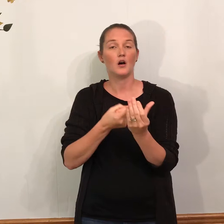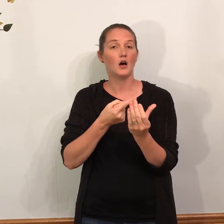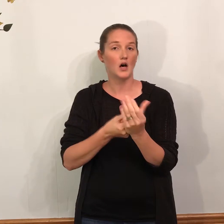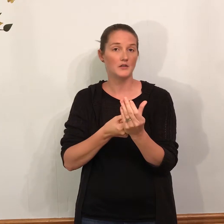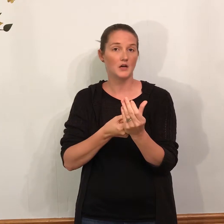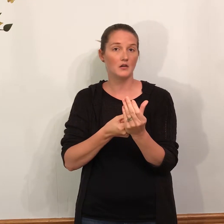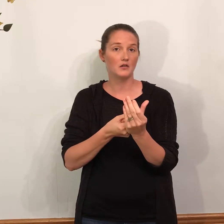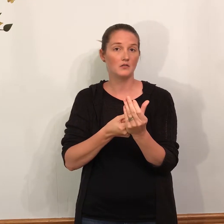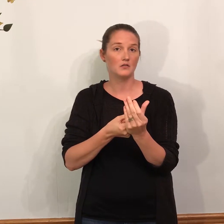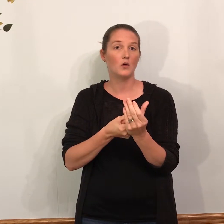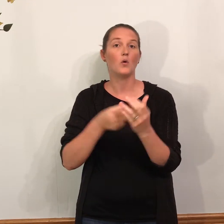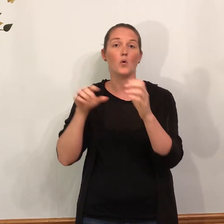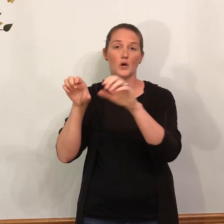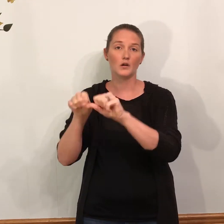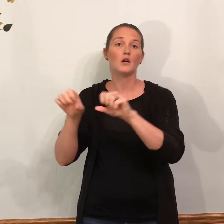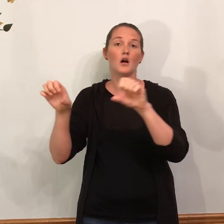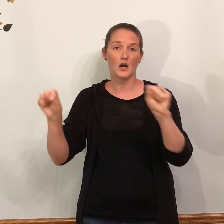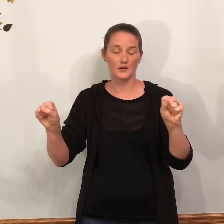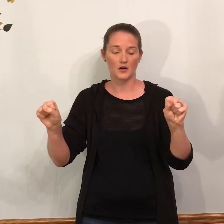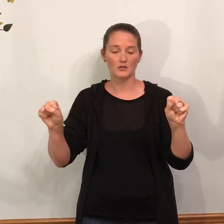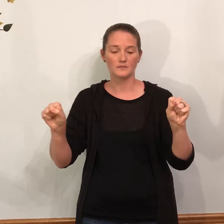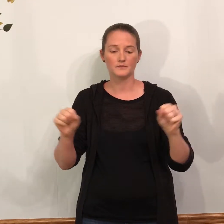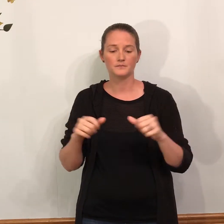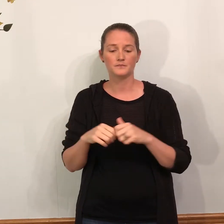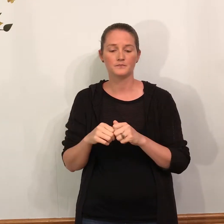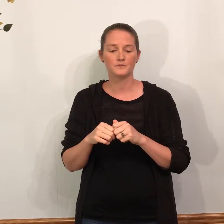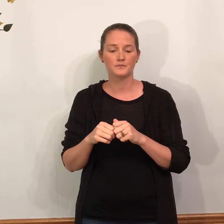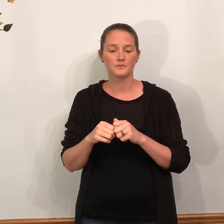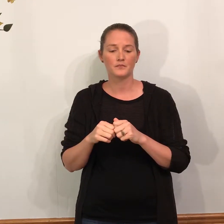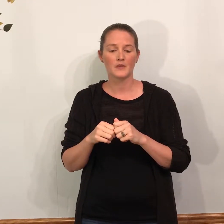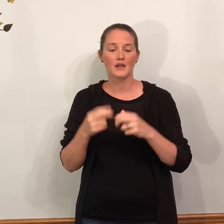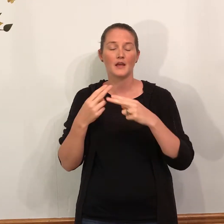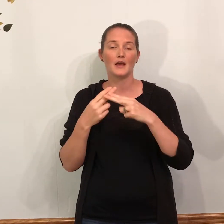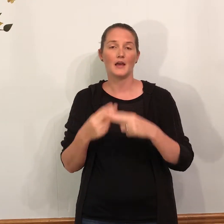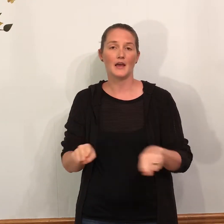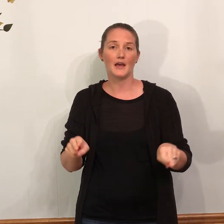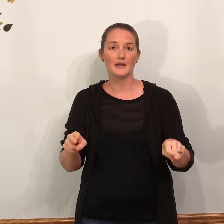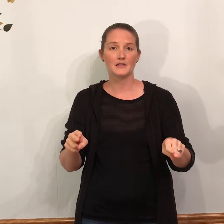Hot dog or hot dog. Eggs.